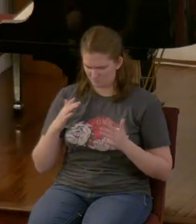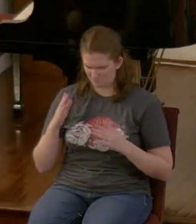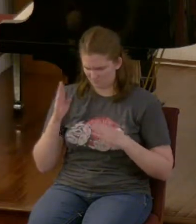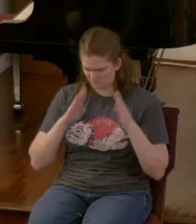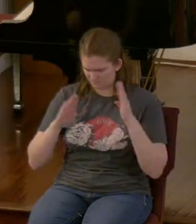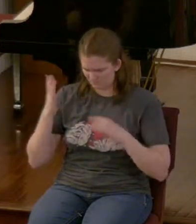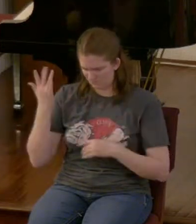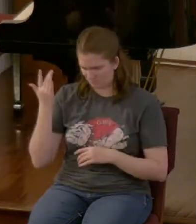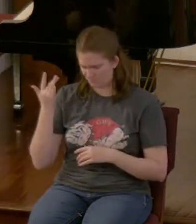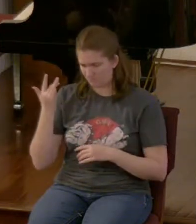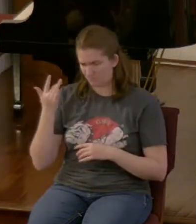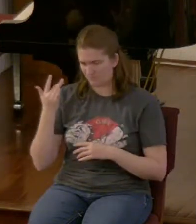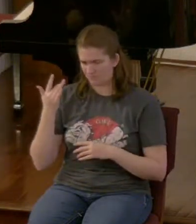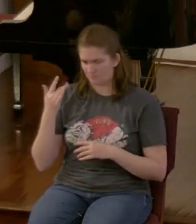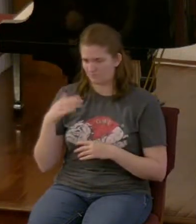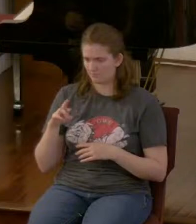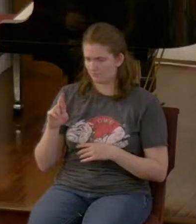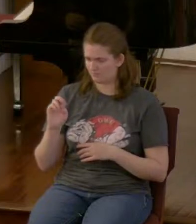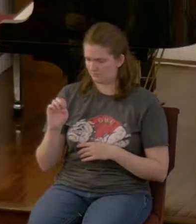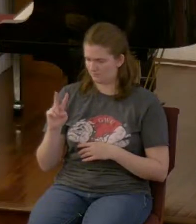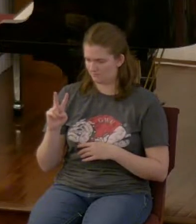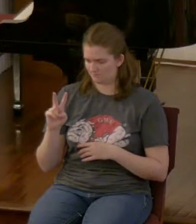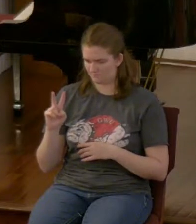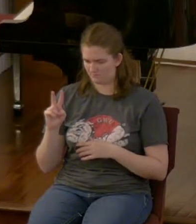read the end of the book